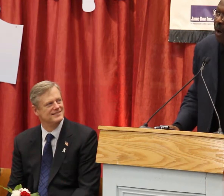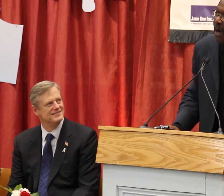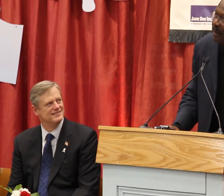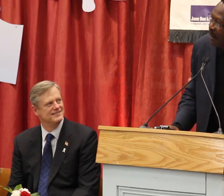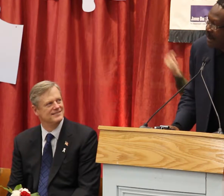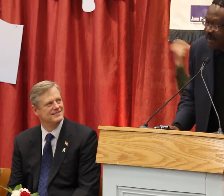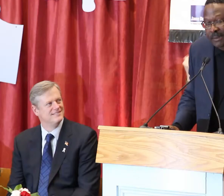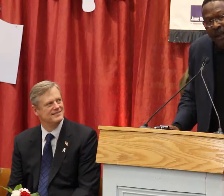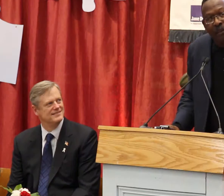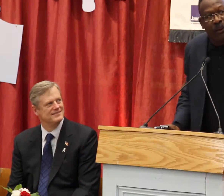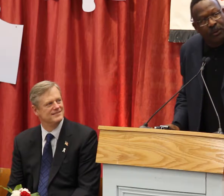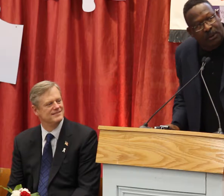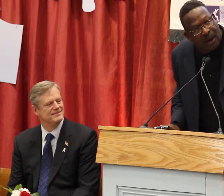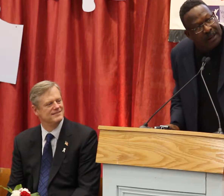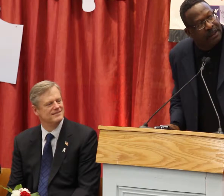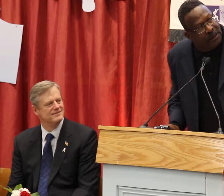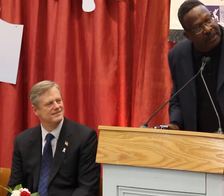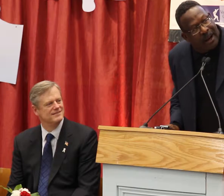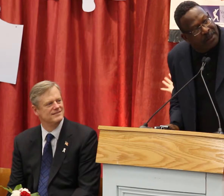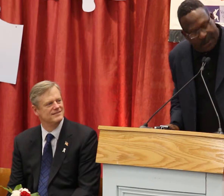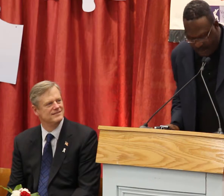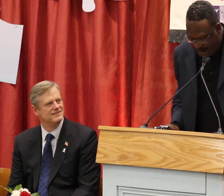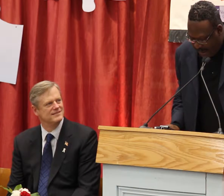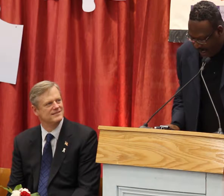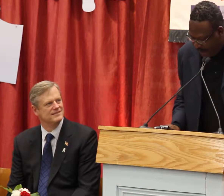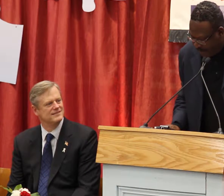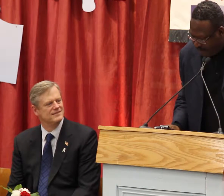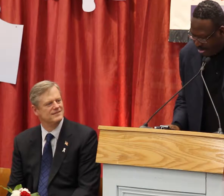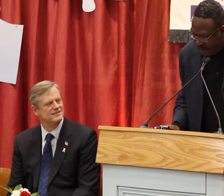about who you are. It says a lot about who you are and your character.